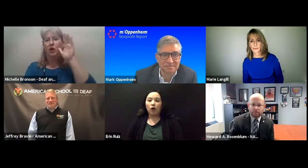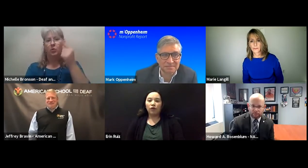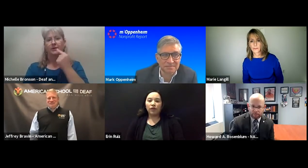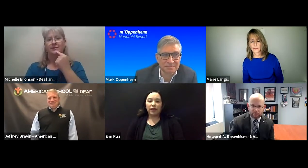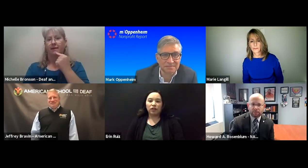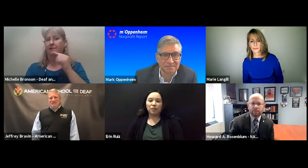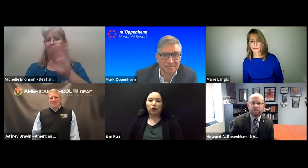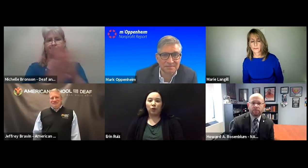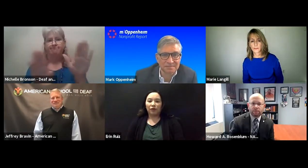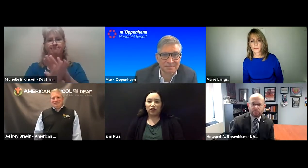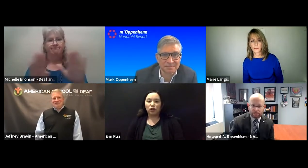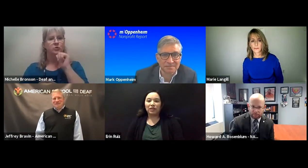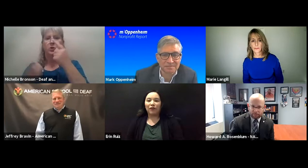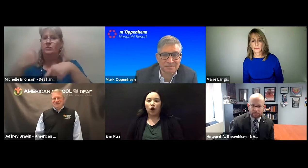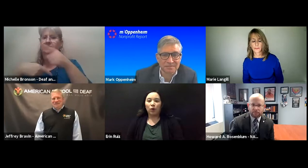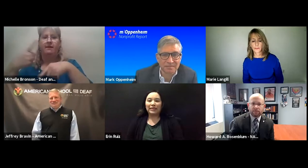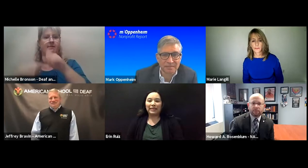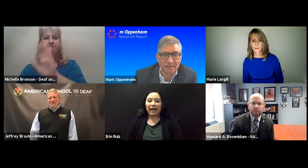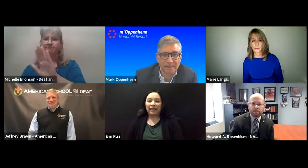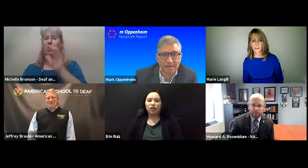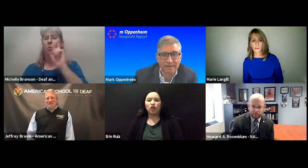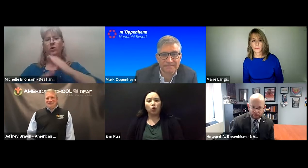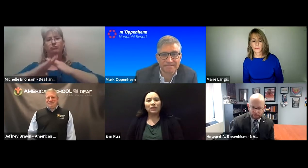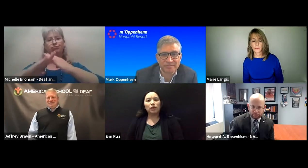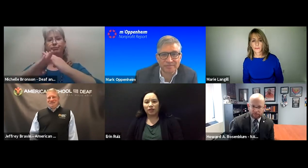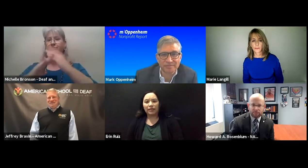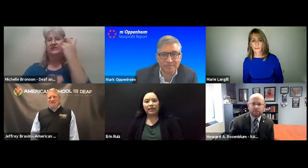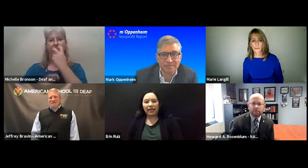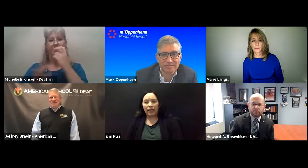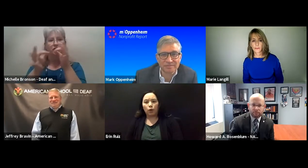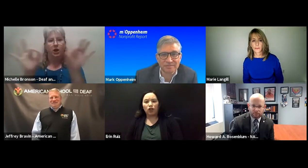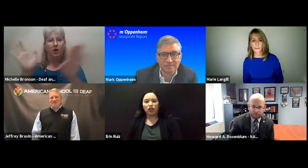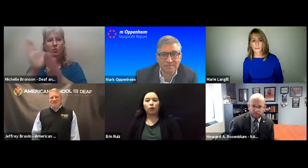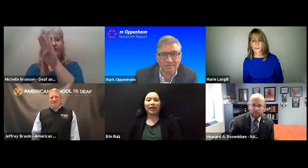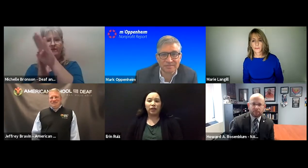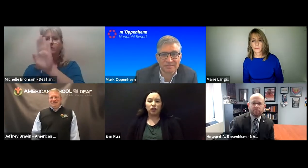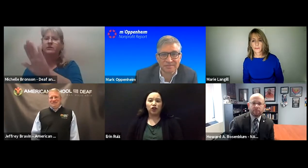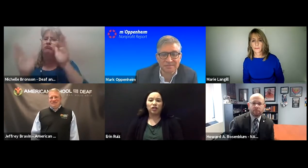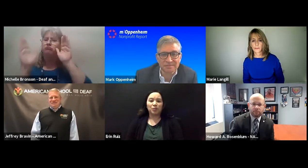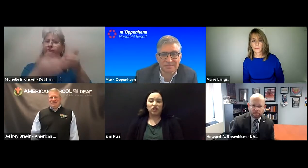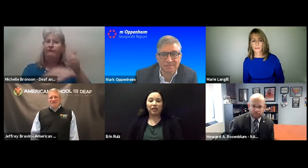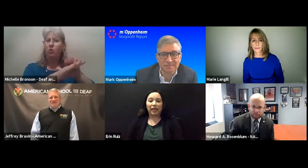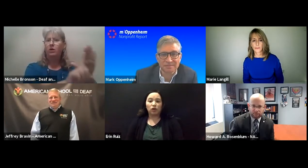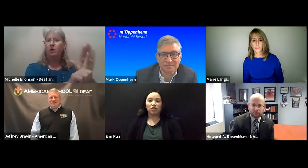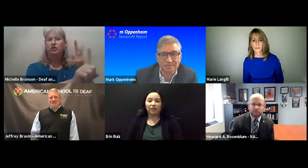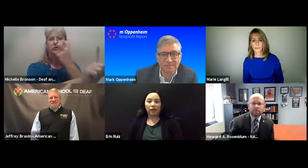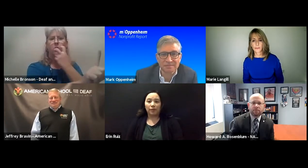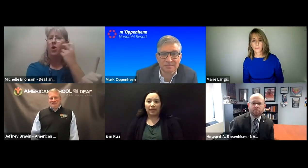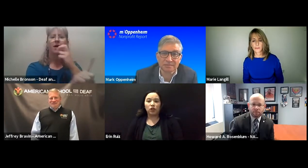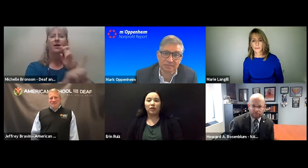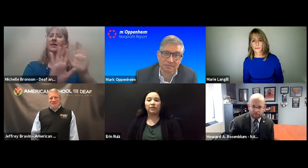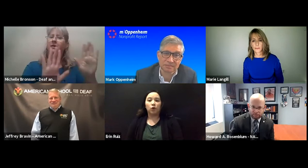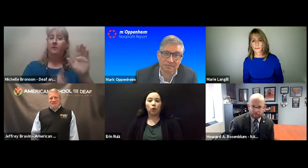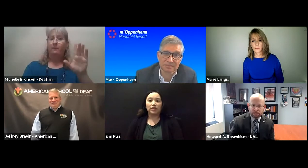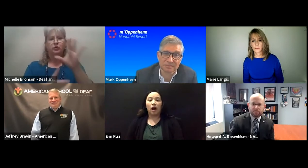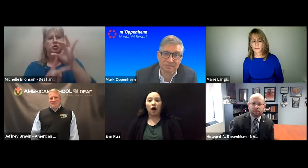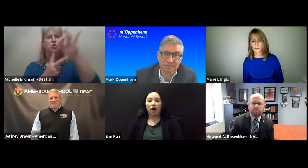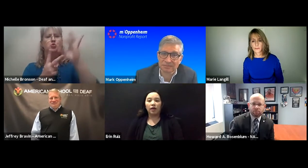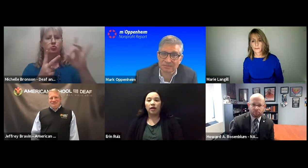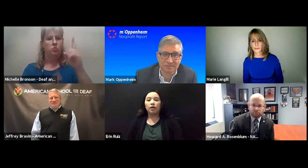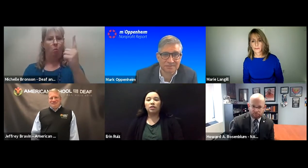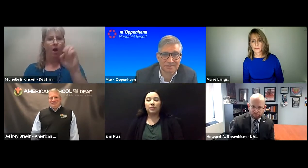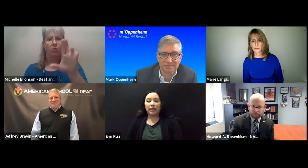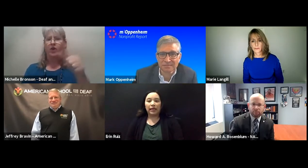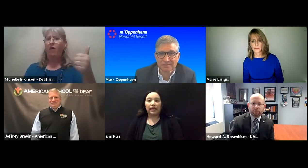over the years, medical professionals have always said, don't learn sign language. It will hinder your speech and language development. You need to focus